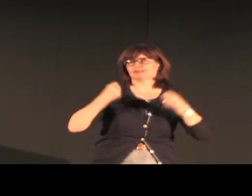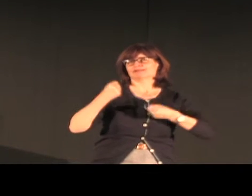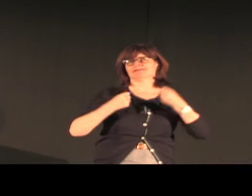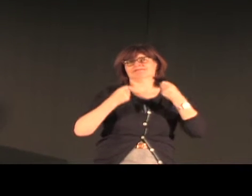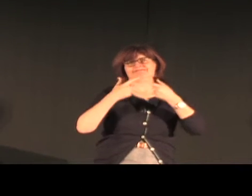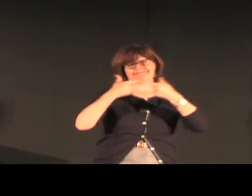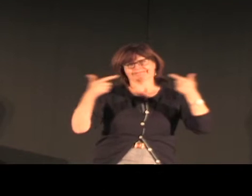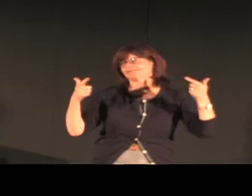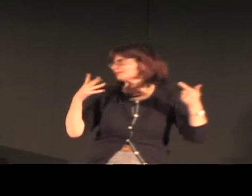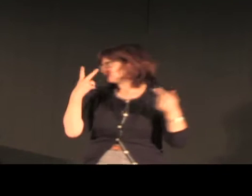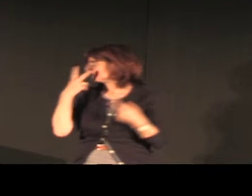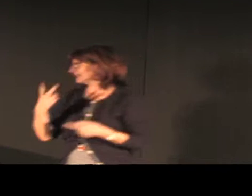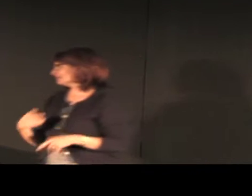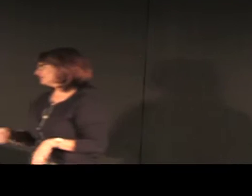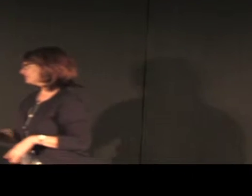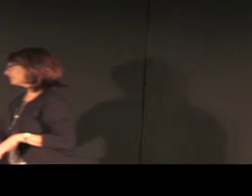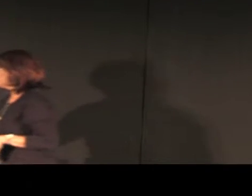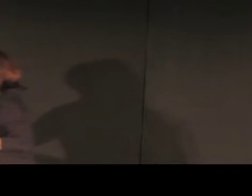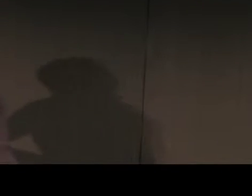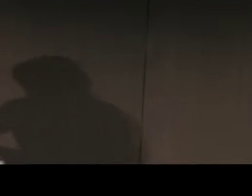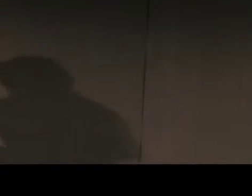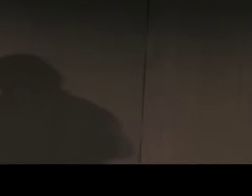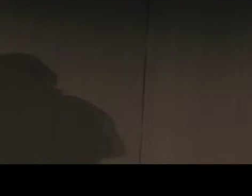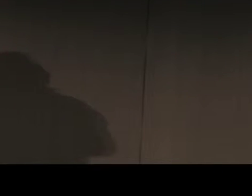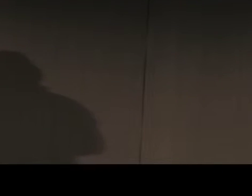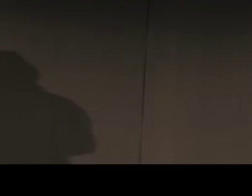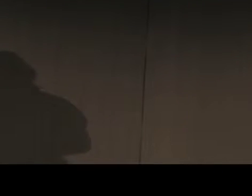These individuals have automobiles. They have all kinds of modern technology.